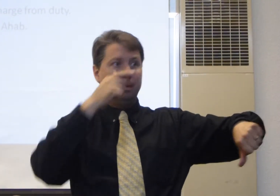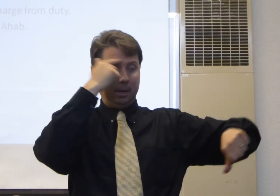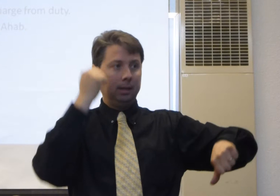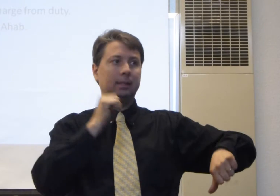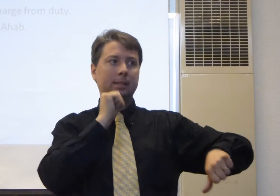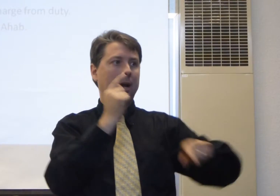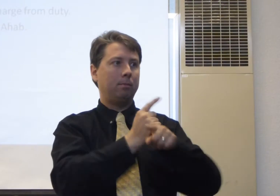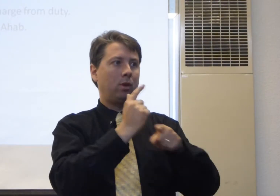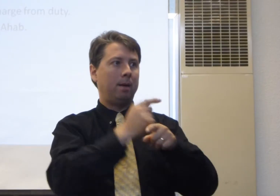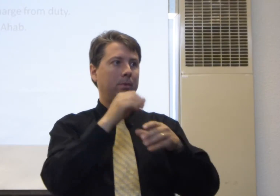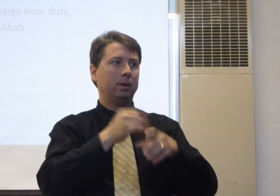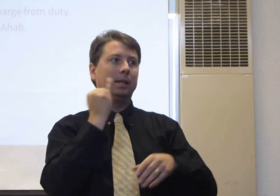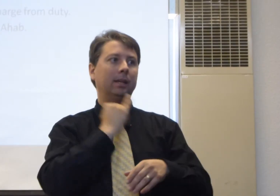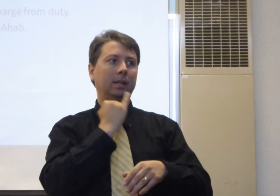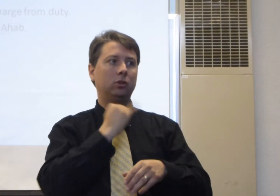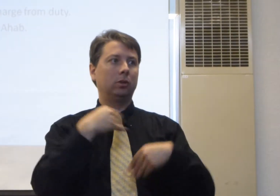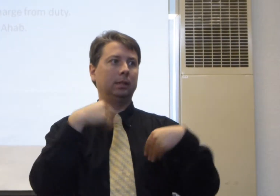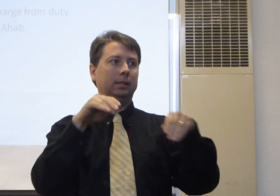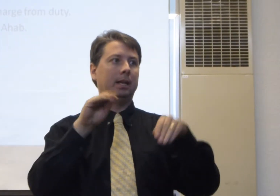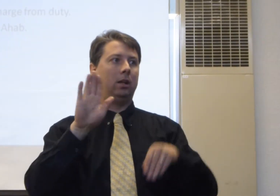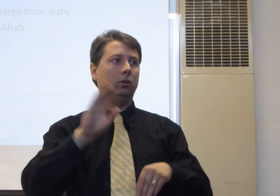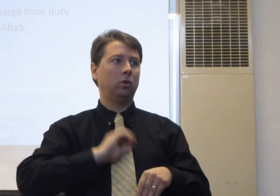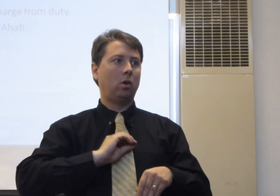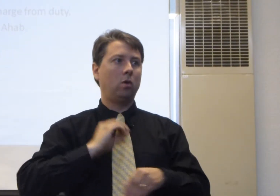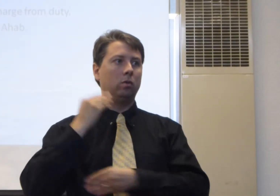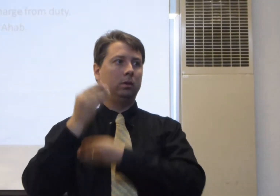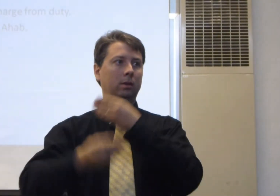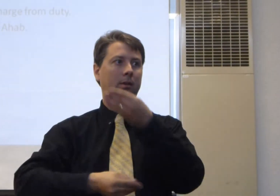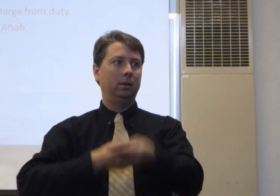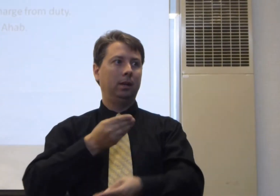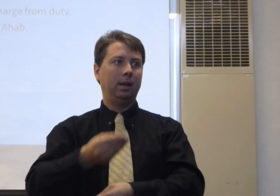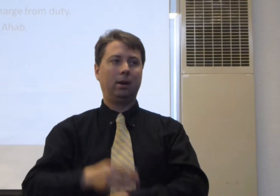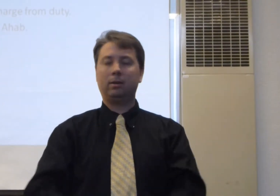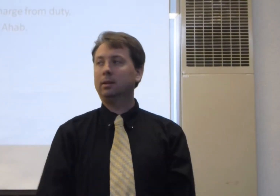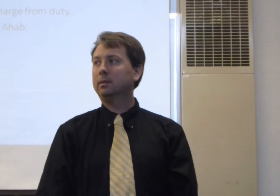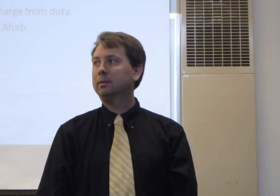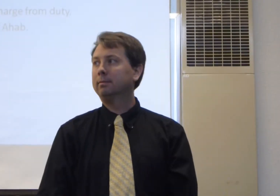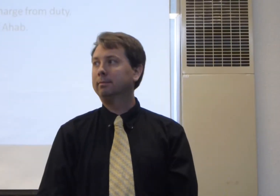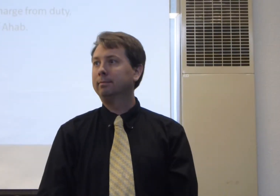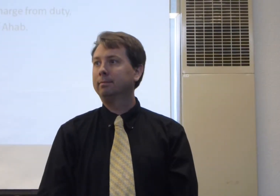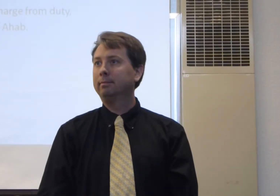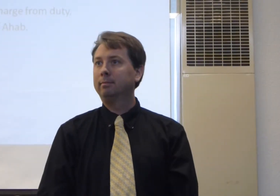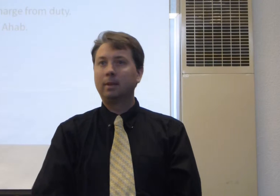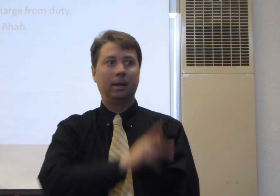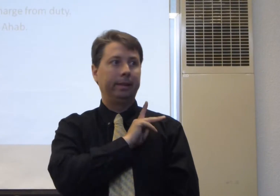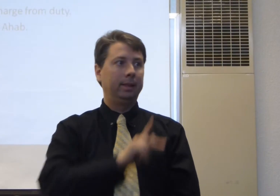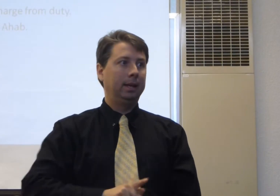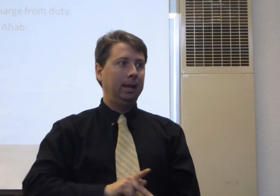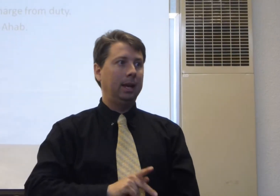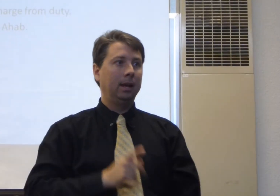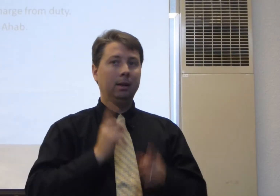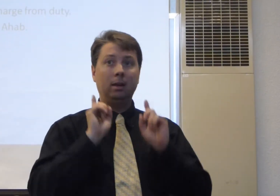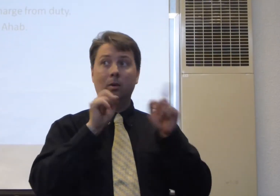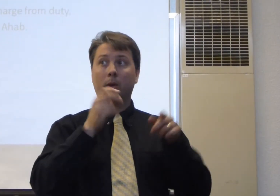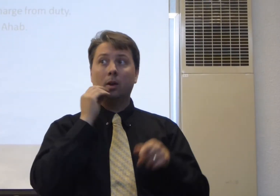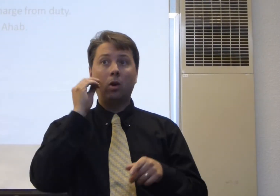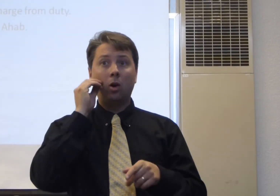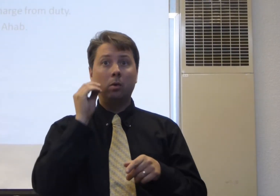because it's not proper in Israel to sell their own inheritance. The king went home